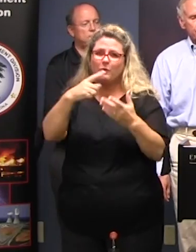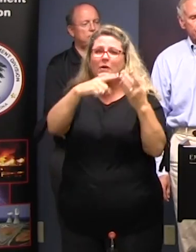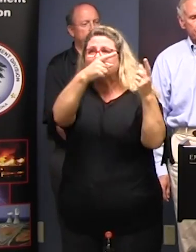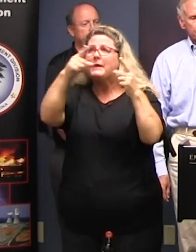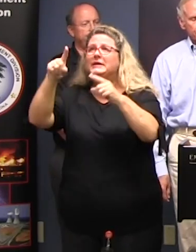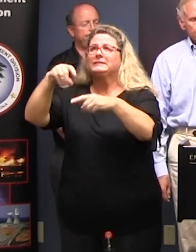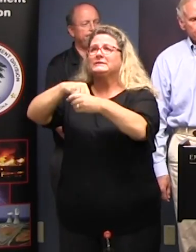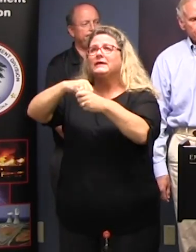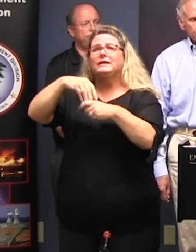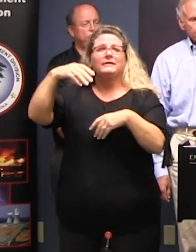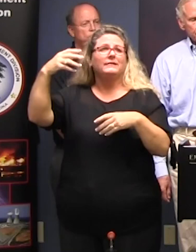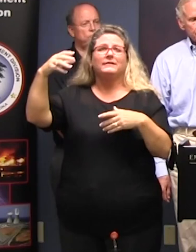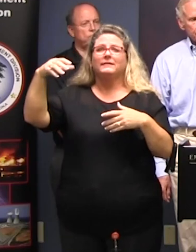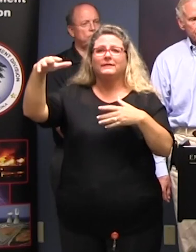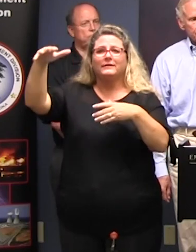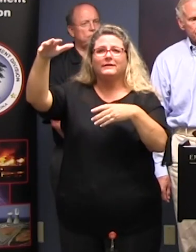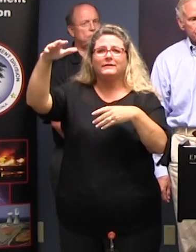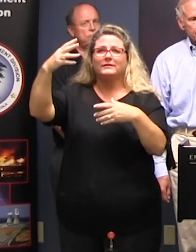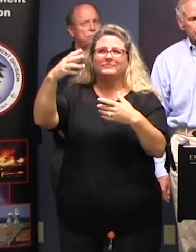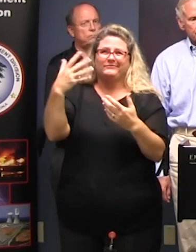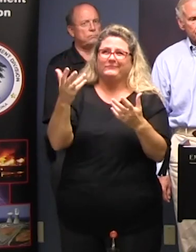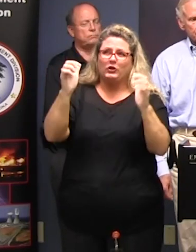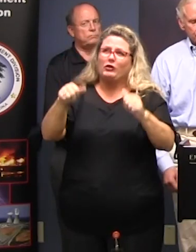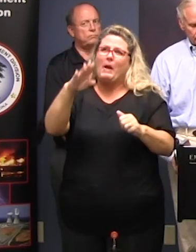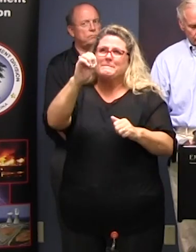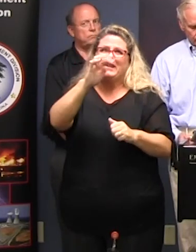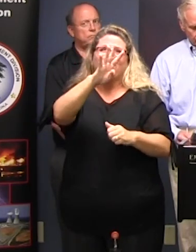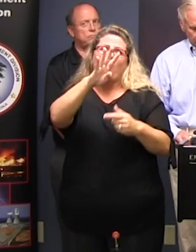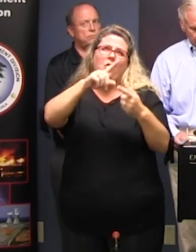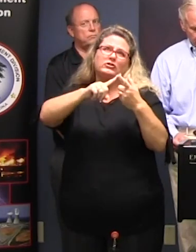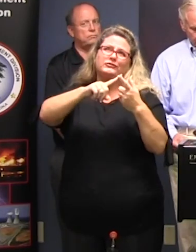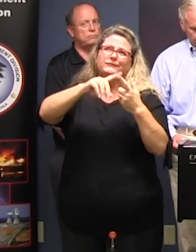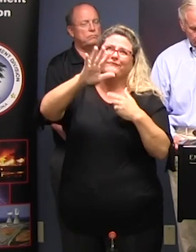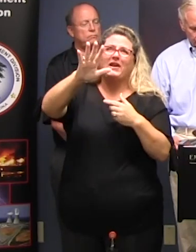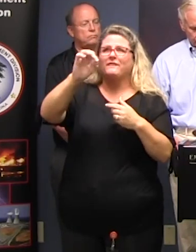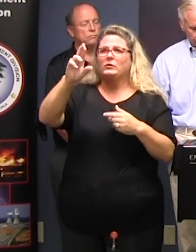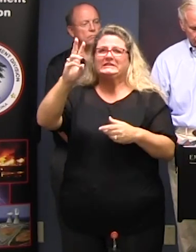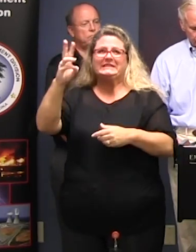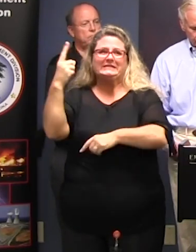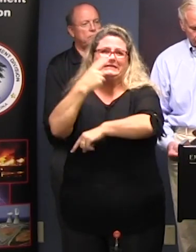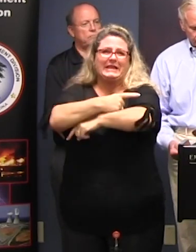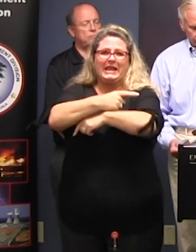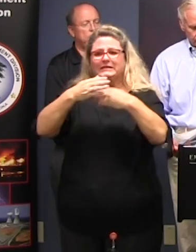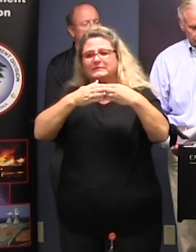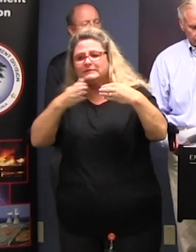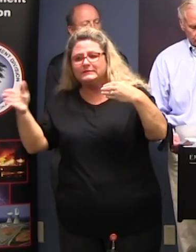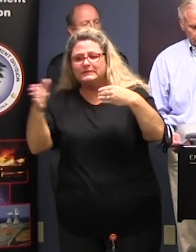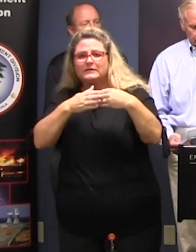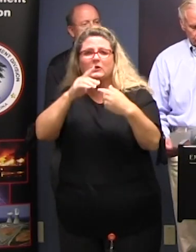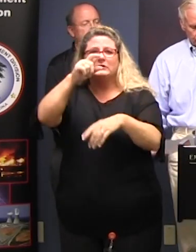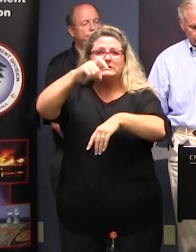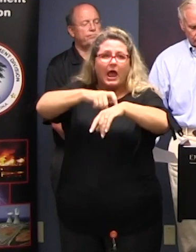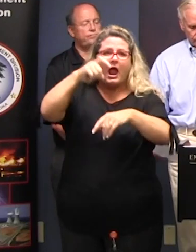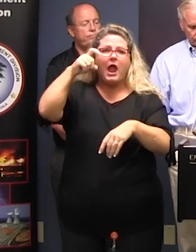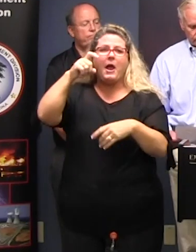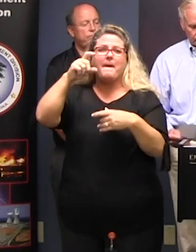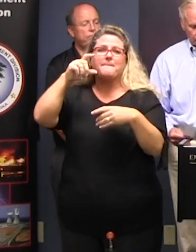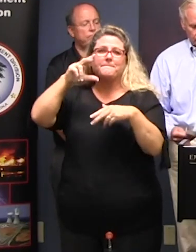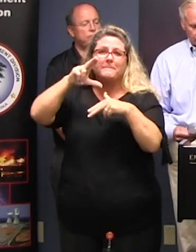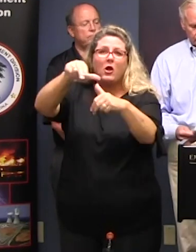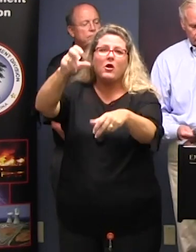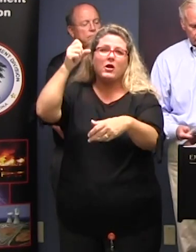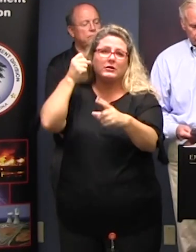this time range as we're still talking you know four or five six days out it's too soon to determine the exact timing location and magnitude